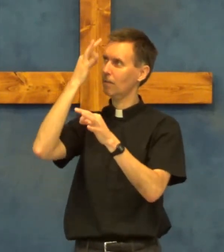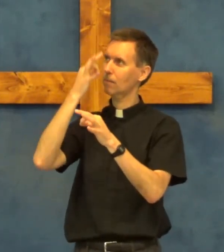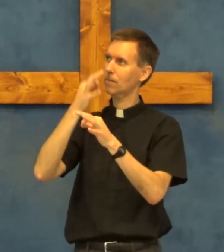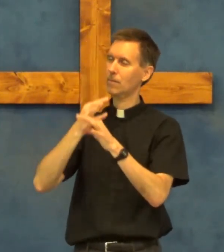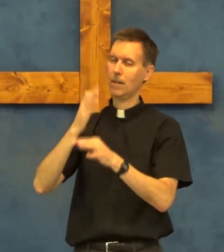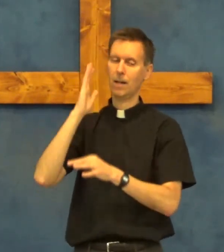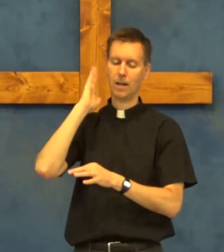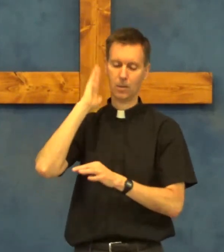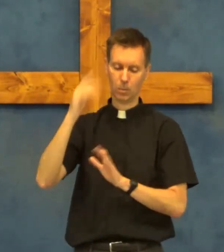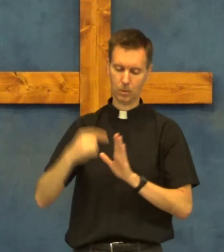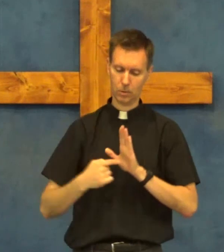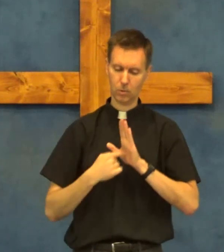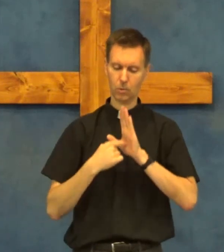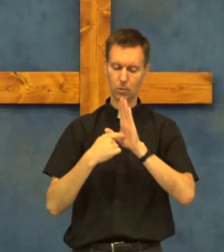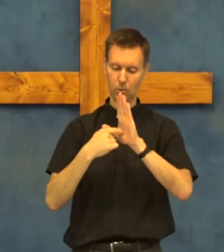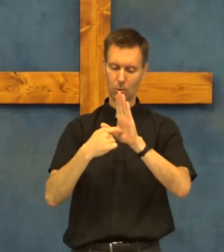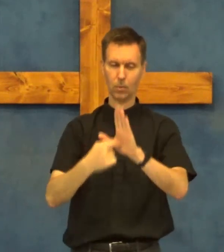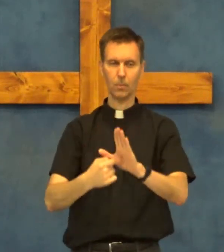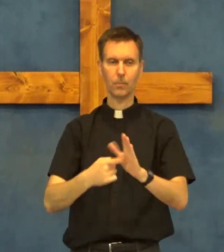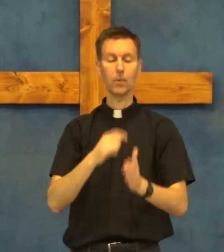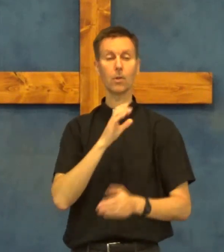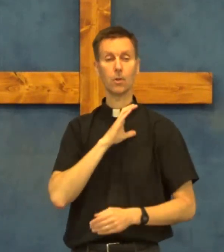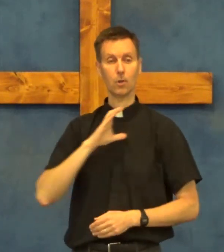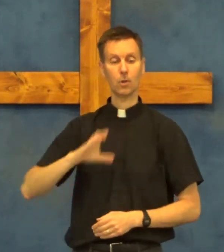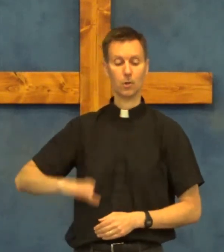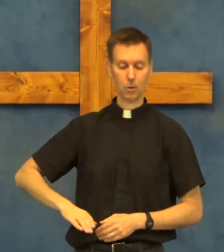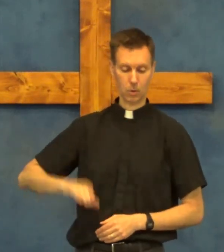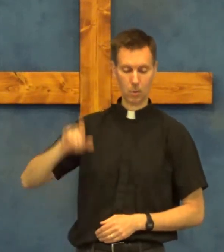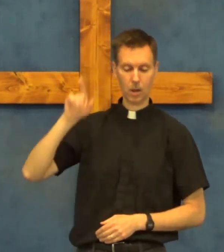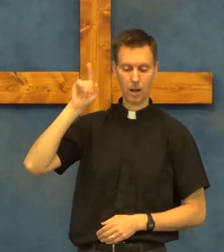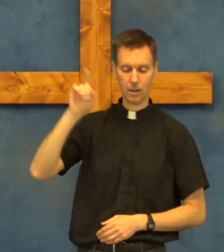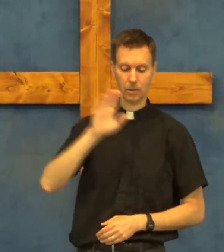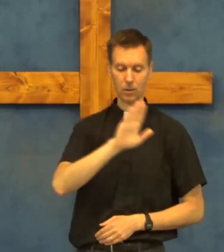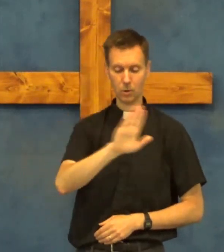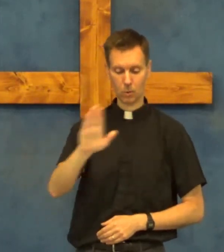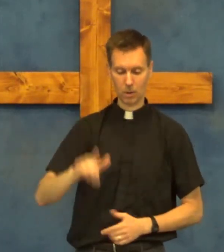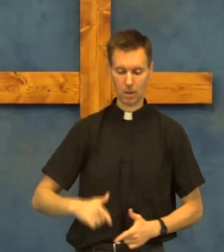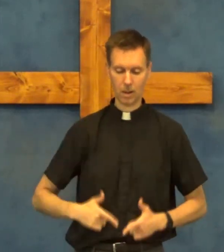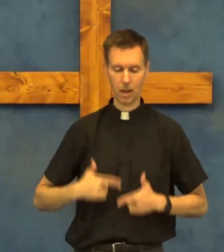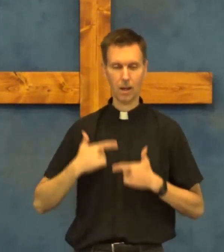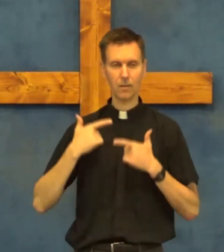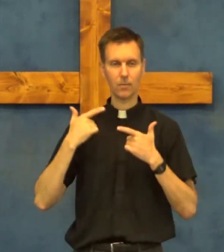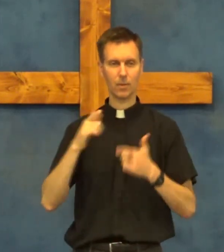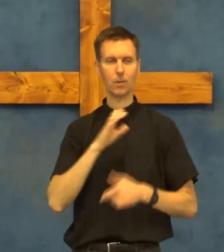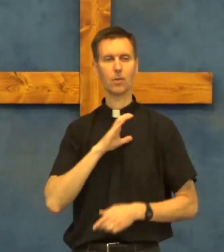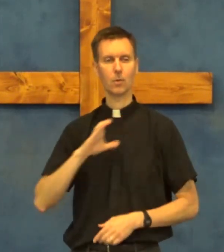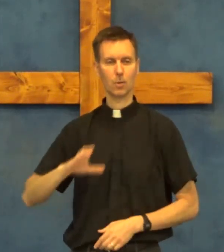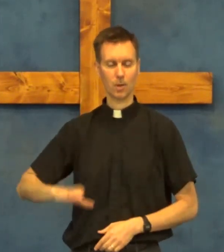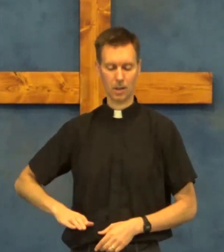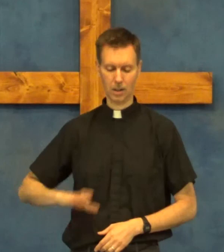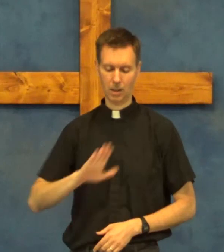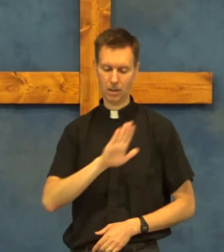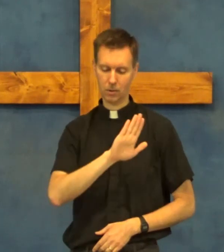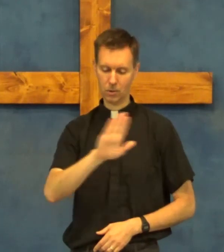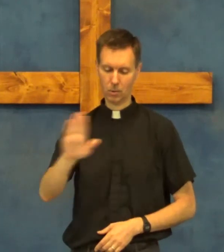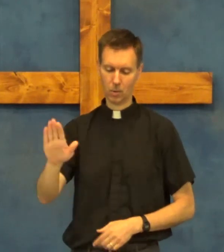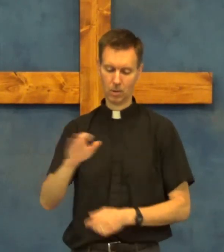shall prove Christ is your life and Christ your